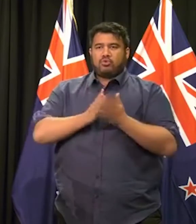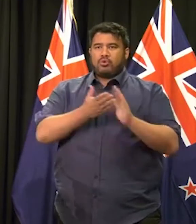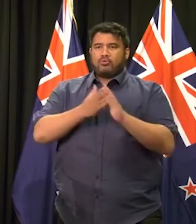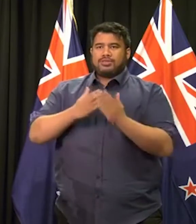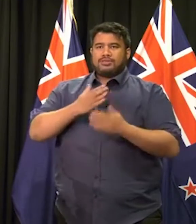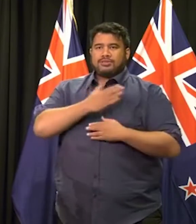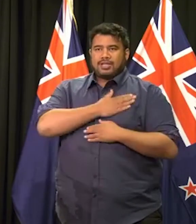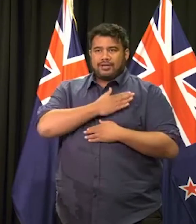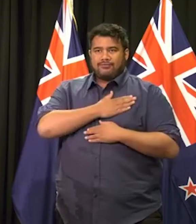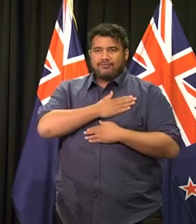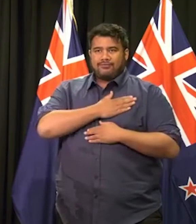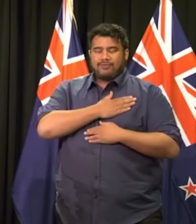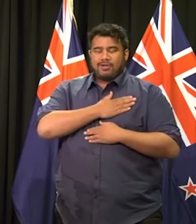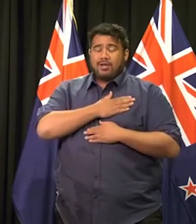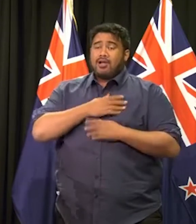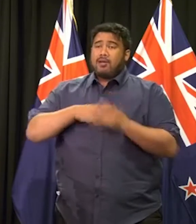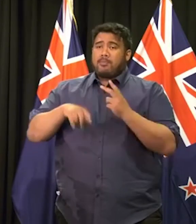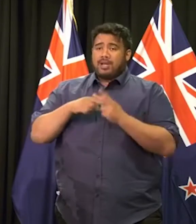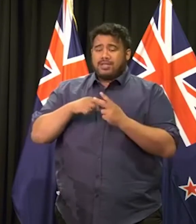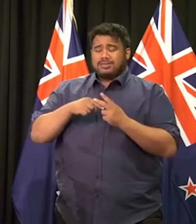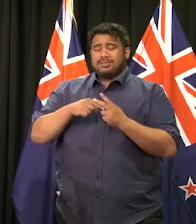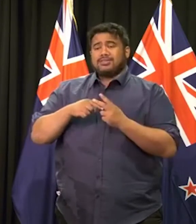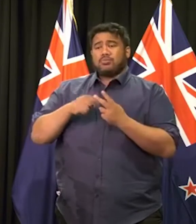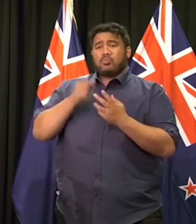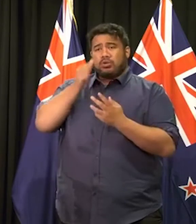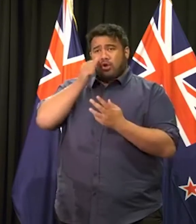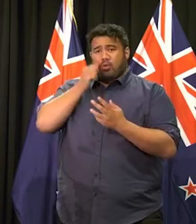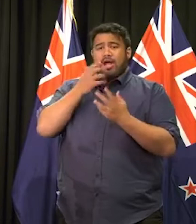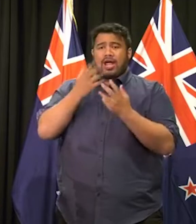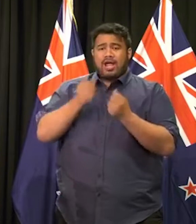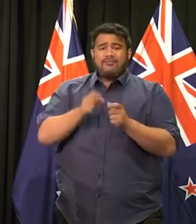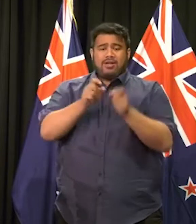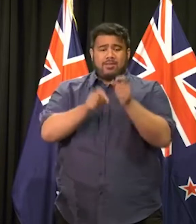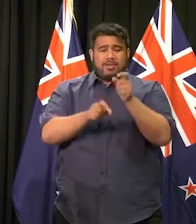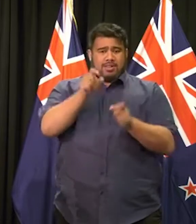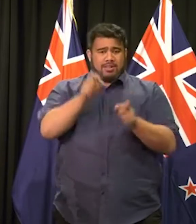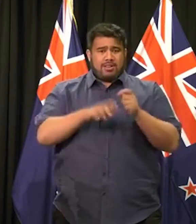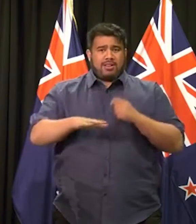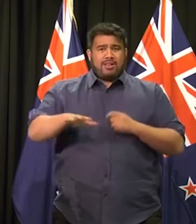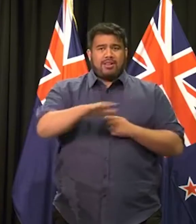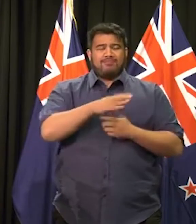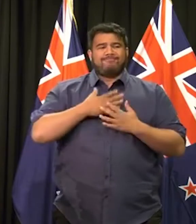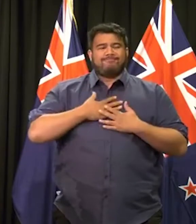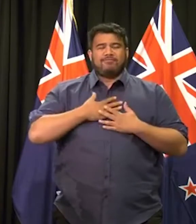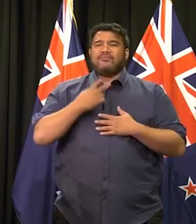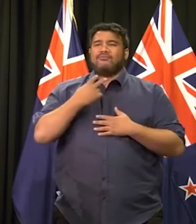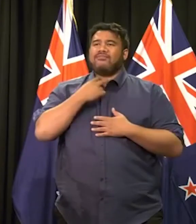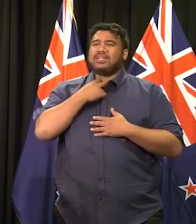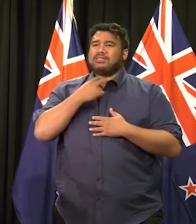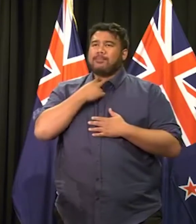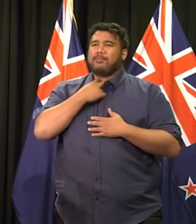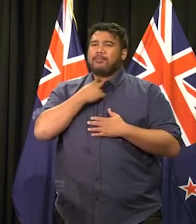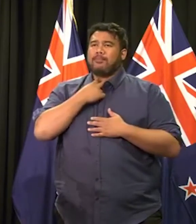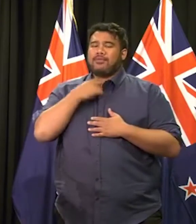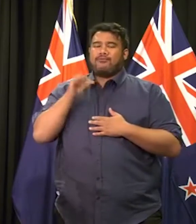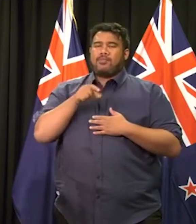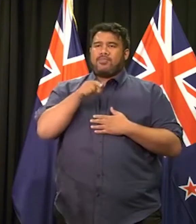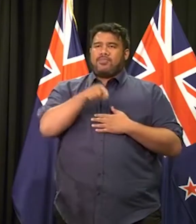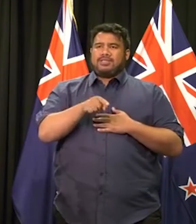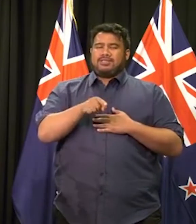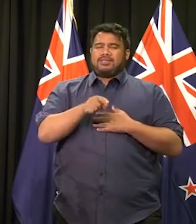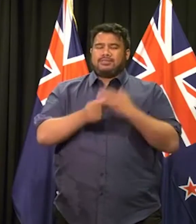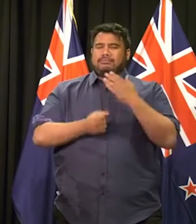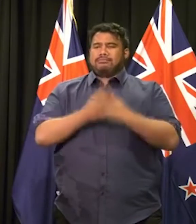amongst all of that lies a list of people who were potentially the victims of this terrorist attack. They were loved ones